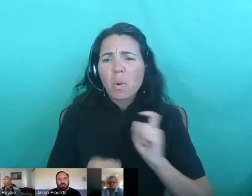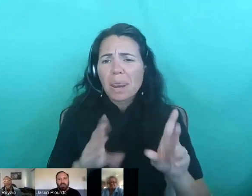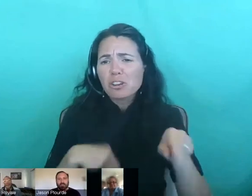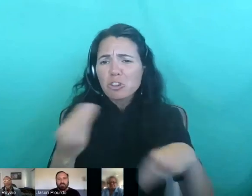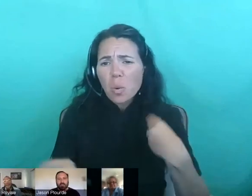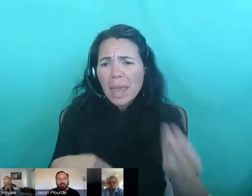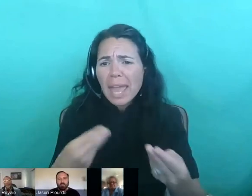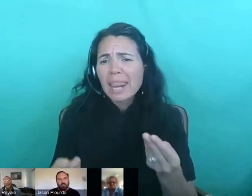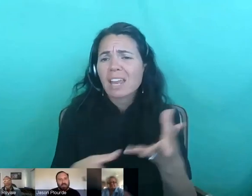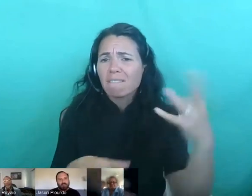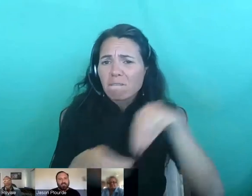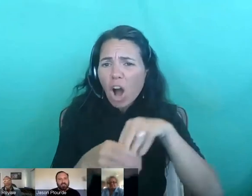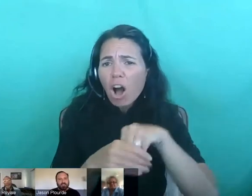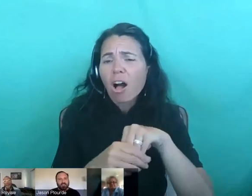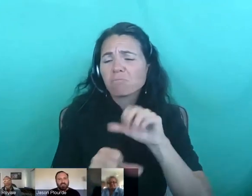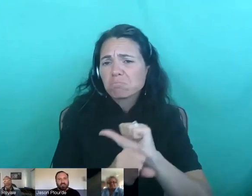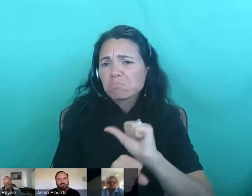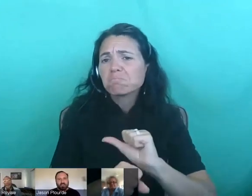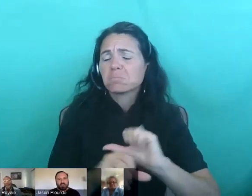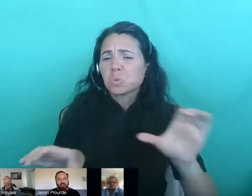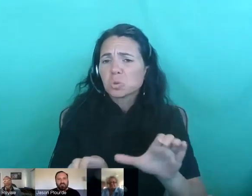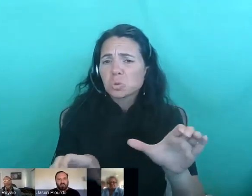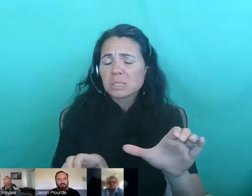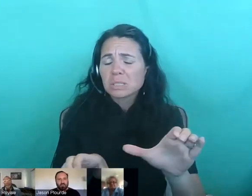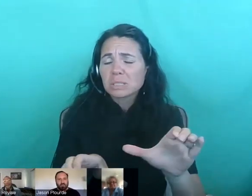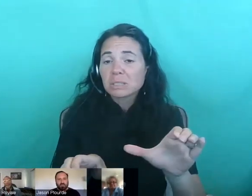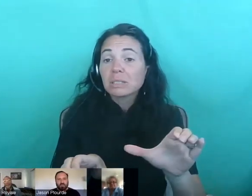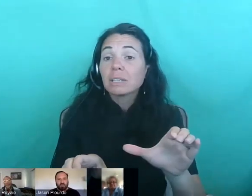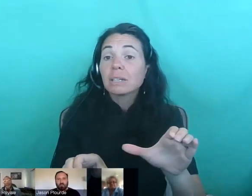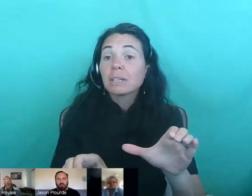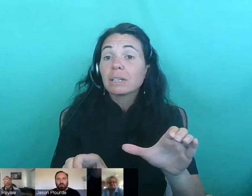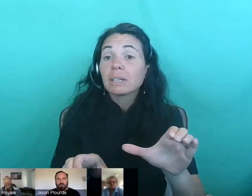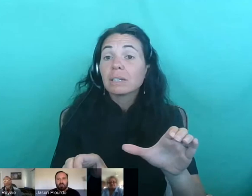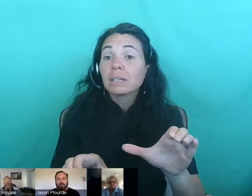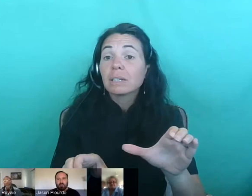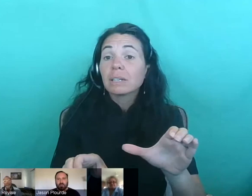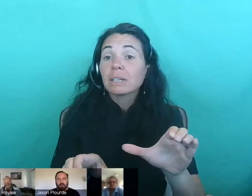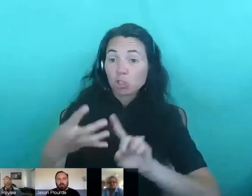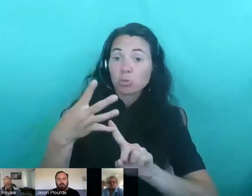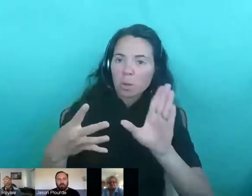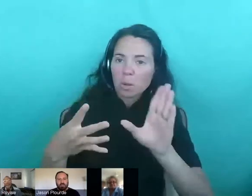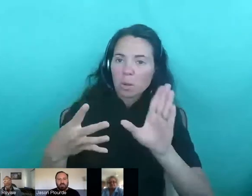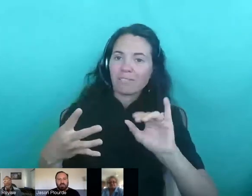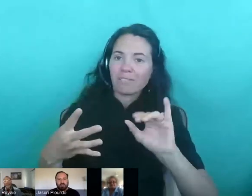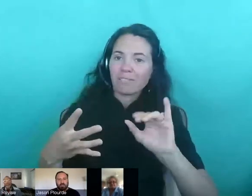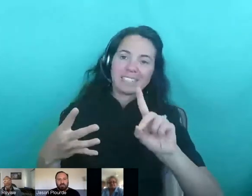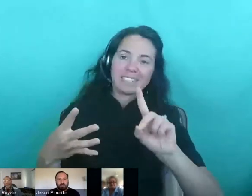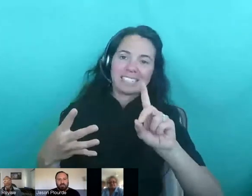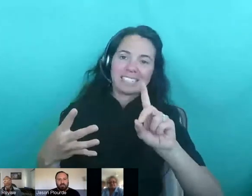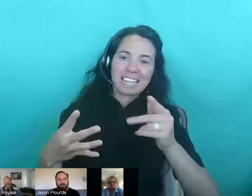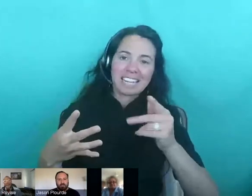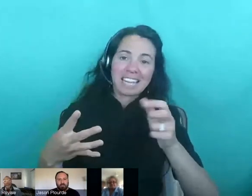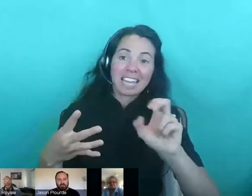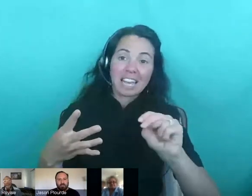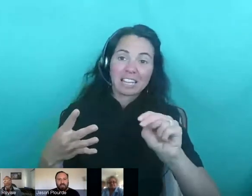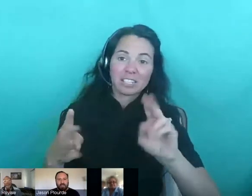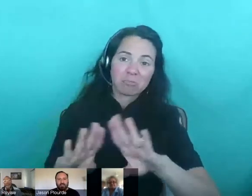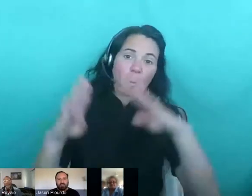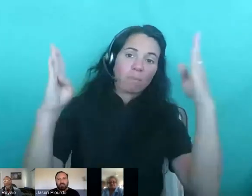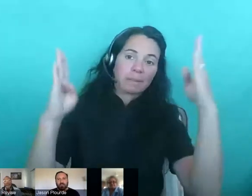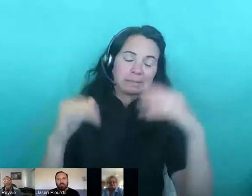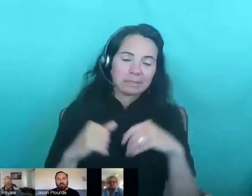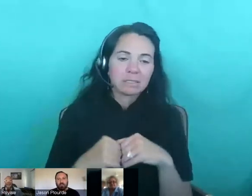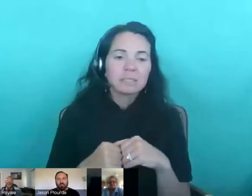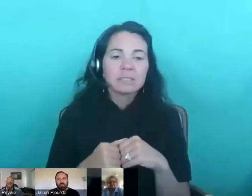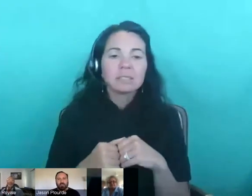And we're going to have a dedication at the end of June, which we'll talk more about. One of the things I want to take the opportunity while Pat